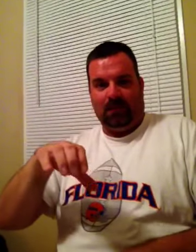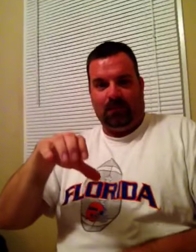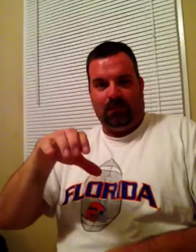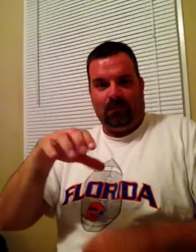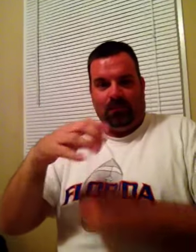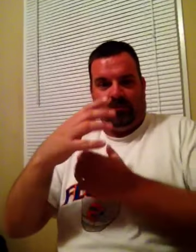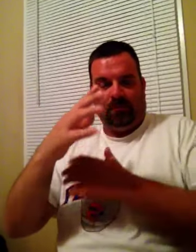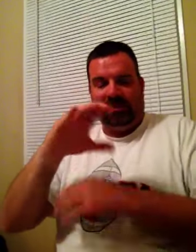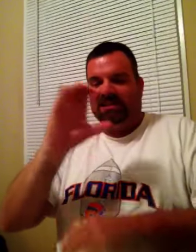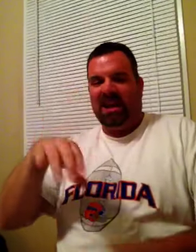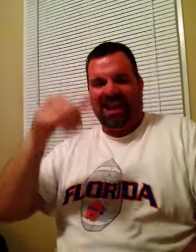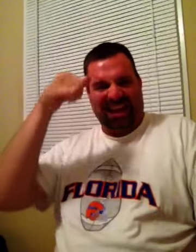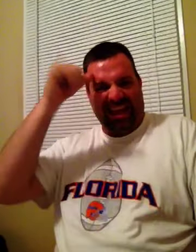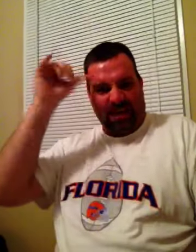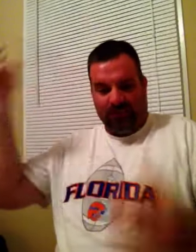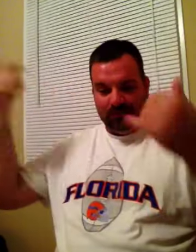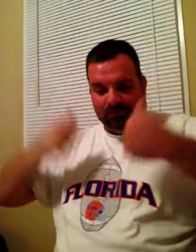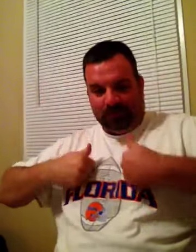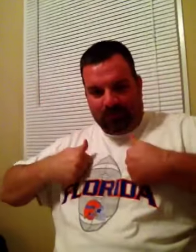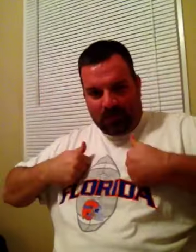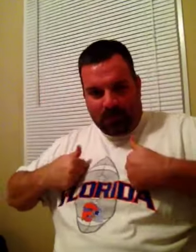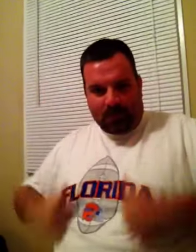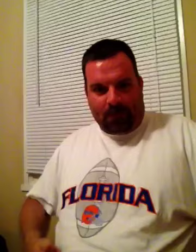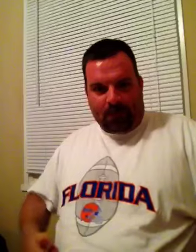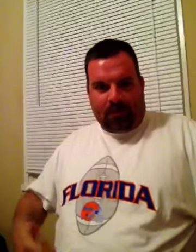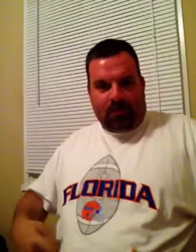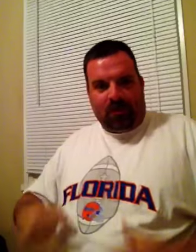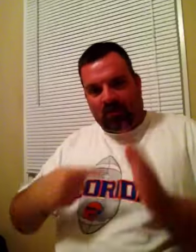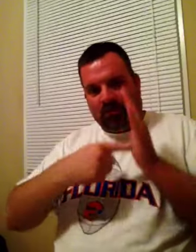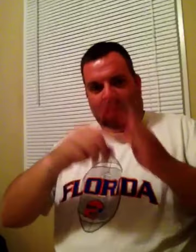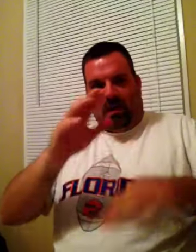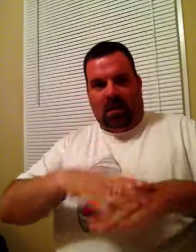Fast forward, SJ, sticks and stones. Sticks and stones, come on!